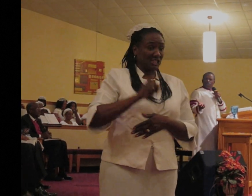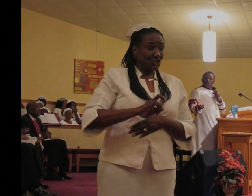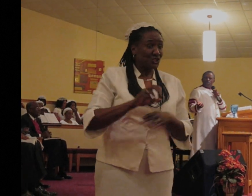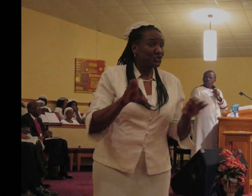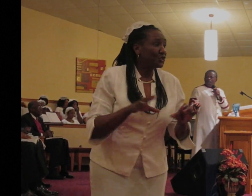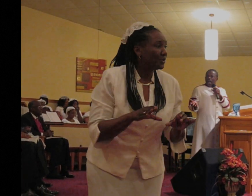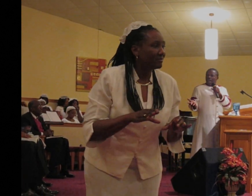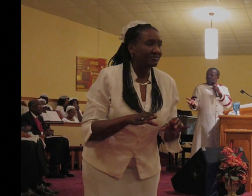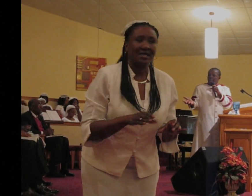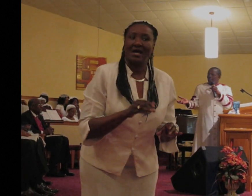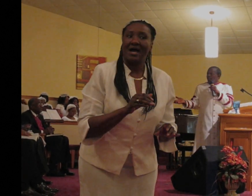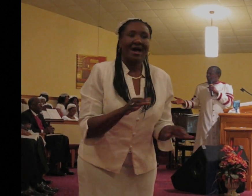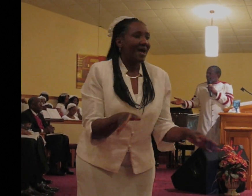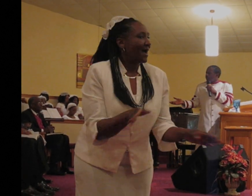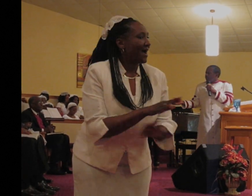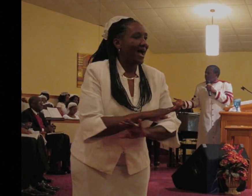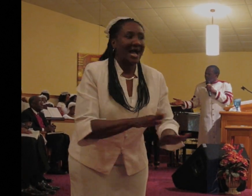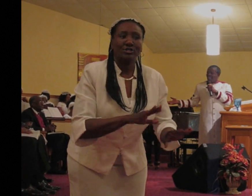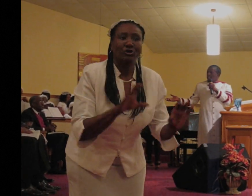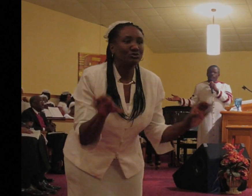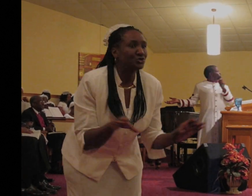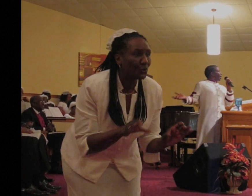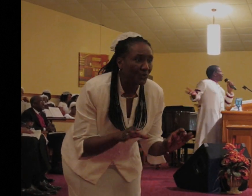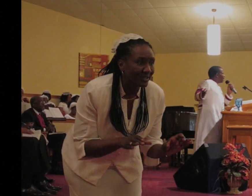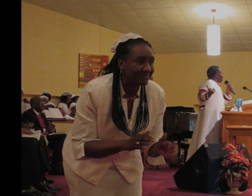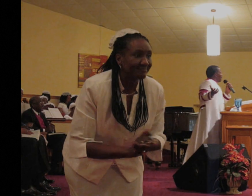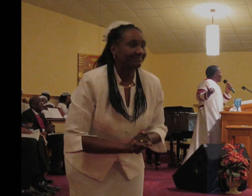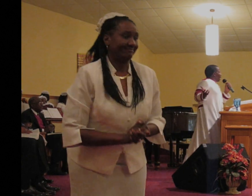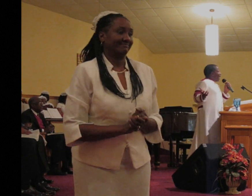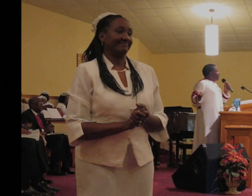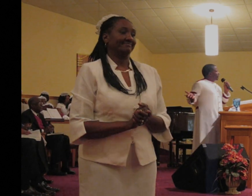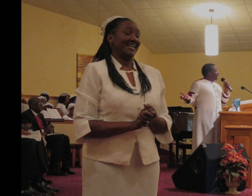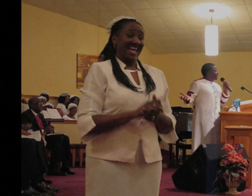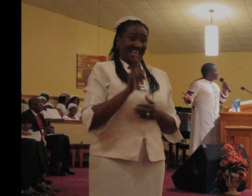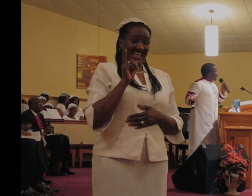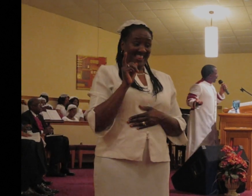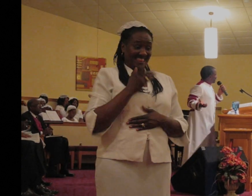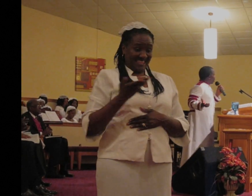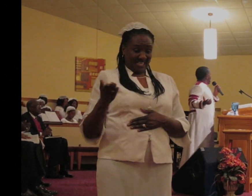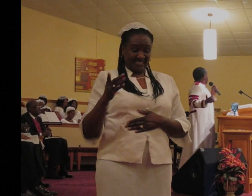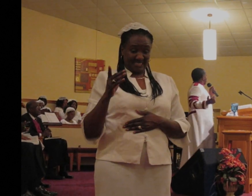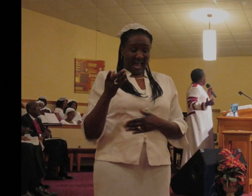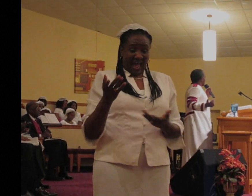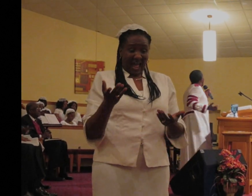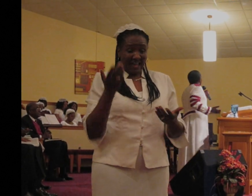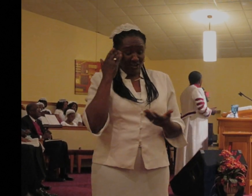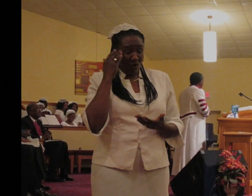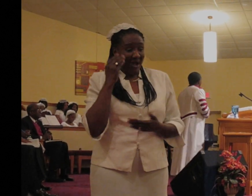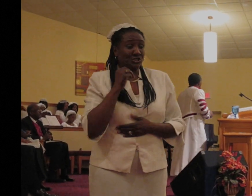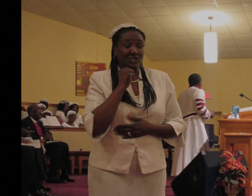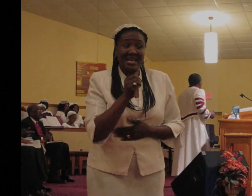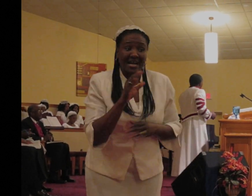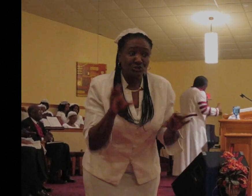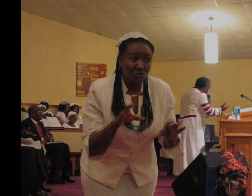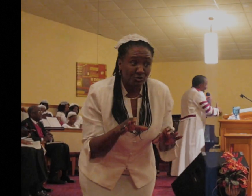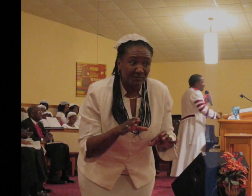I find myself not doing. And the things that I know I should not do, I find